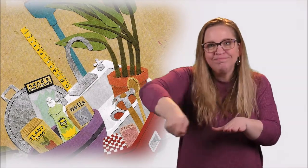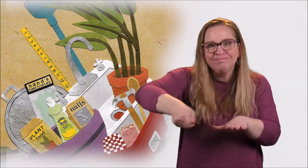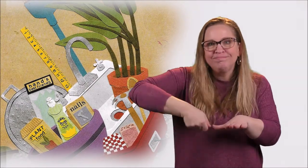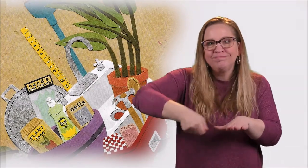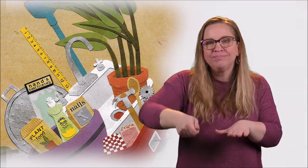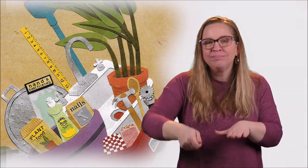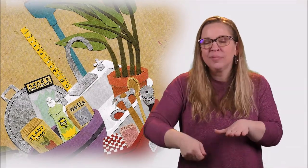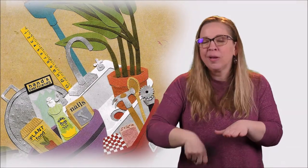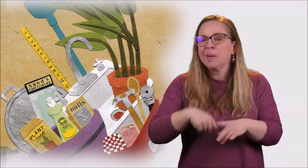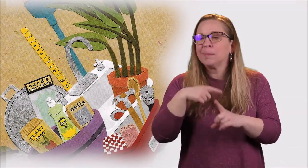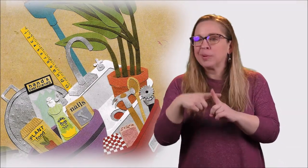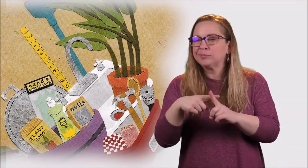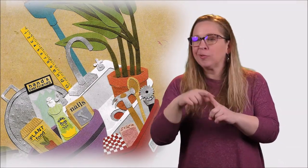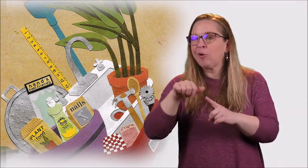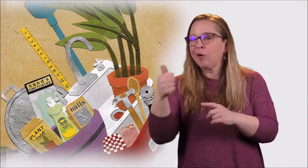and some other stuff.